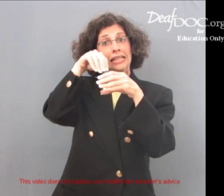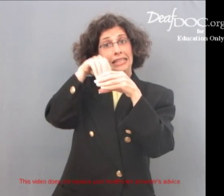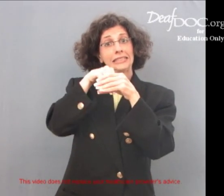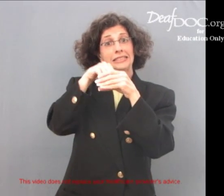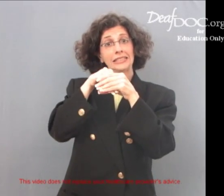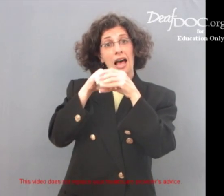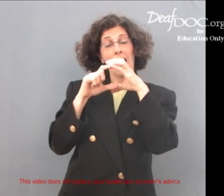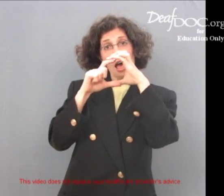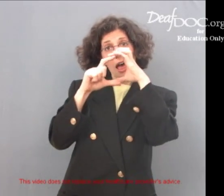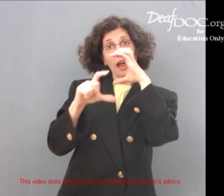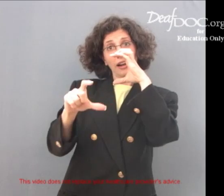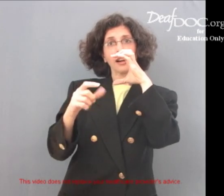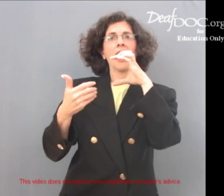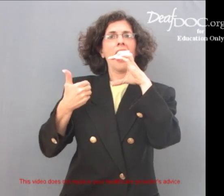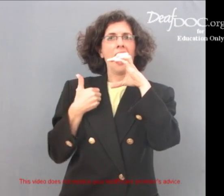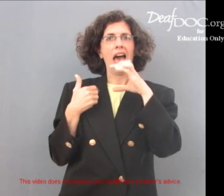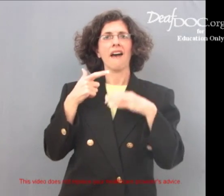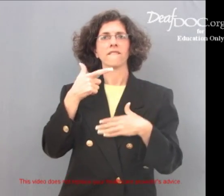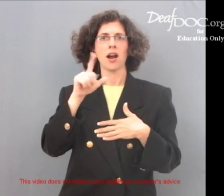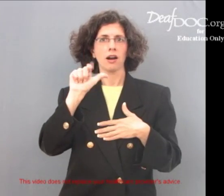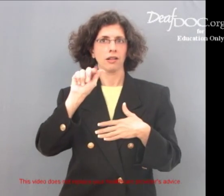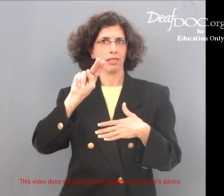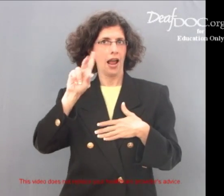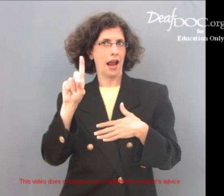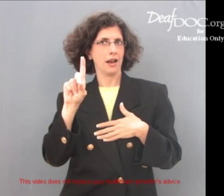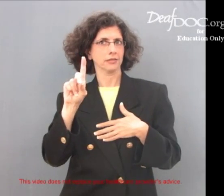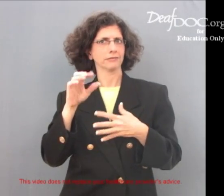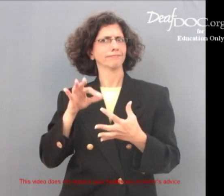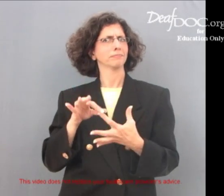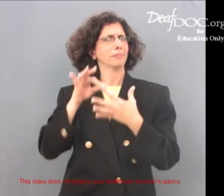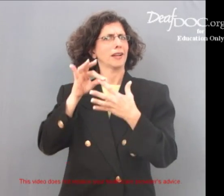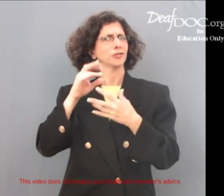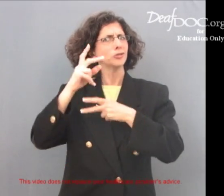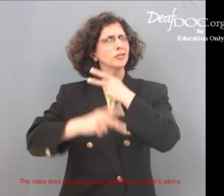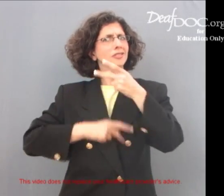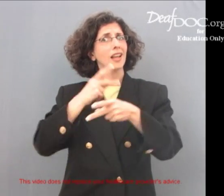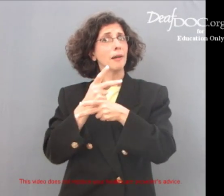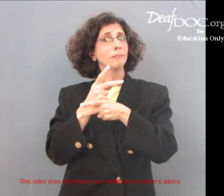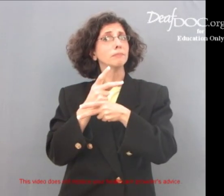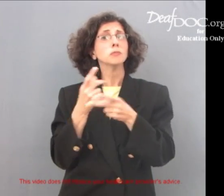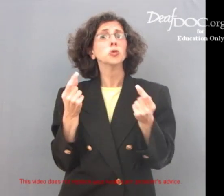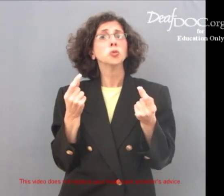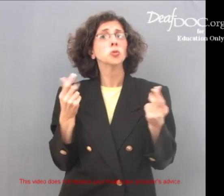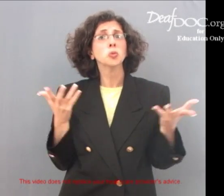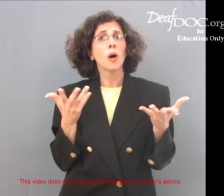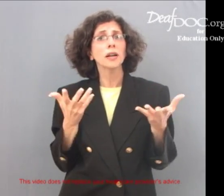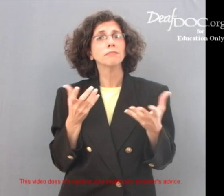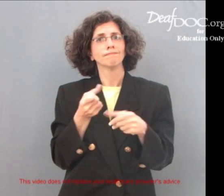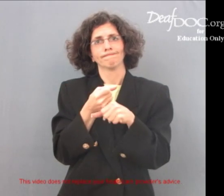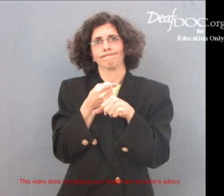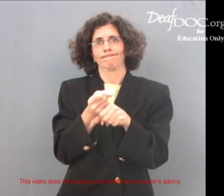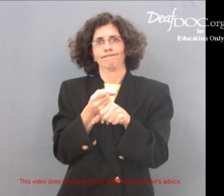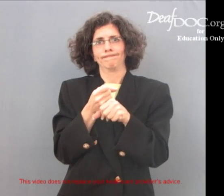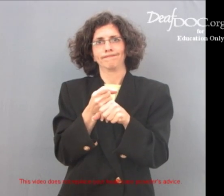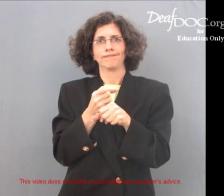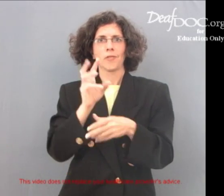Inside your canal, you have special glands that make the